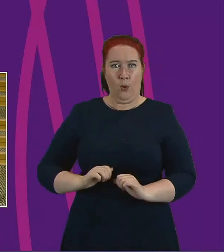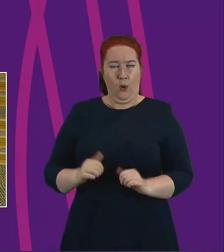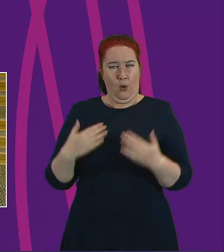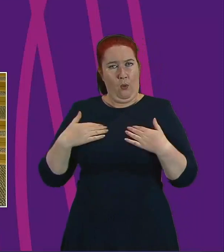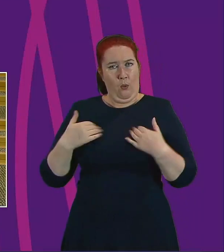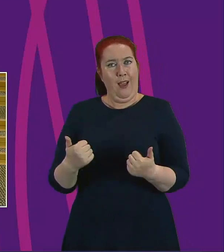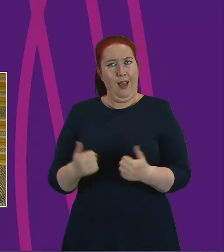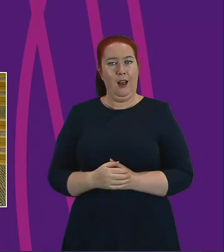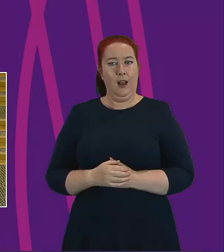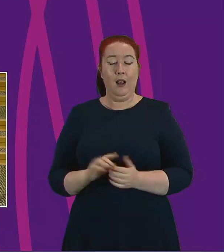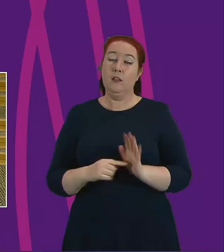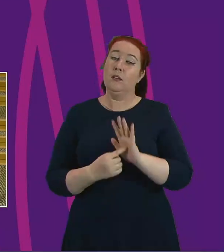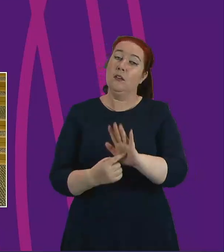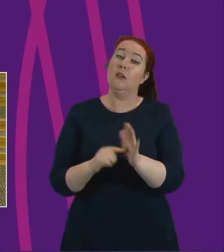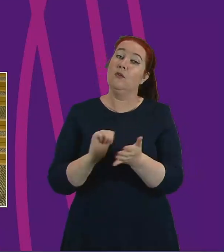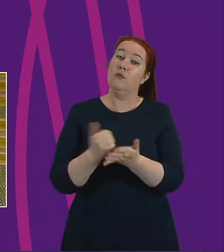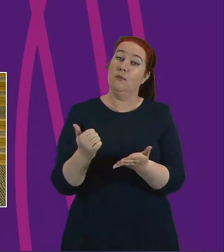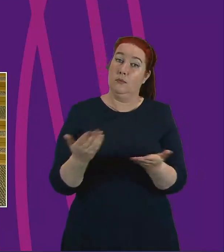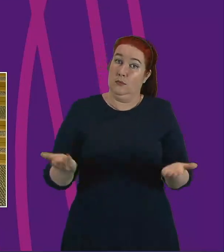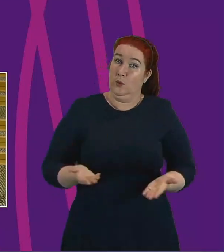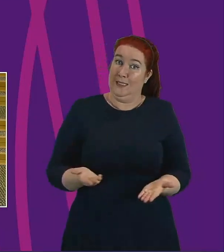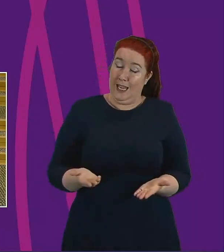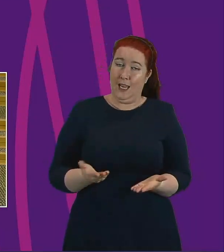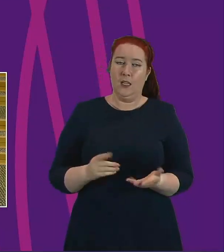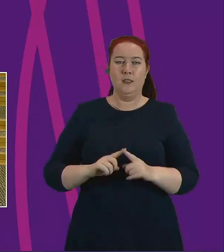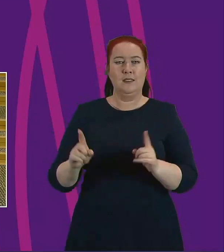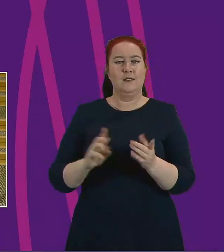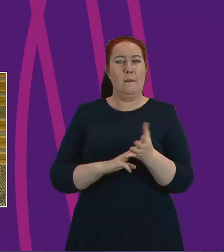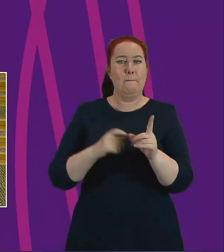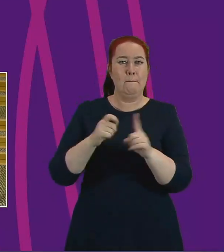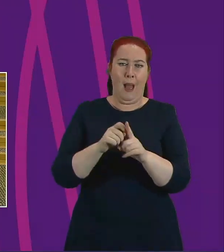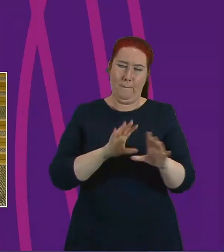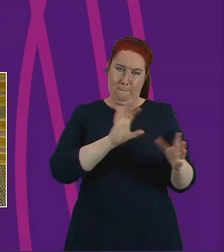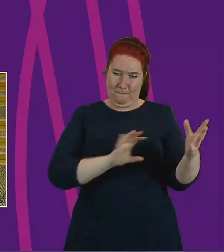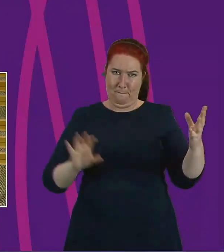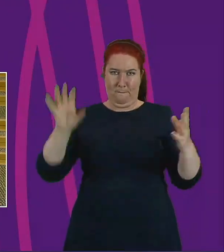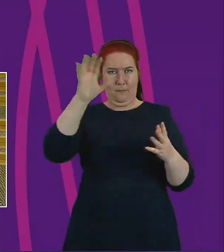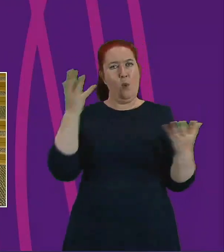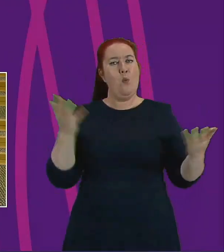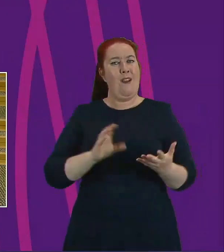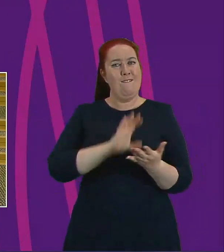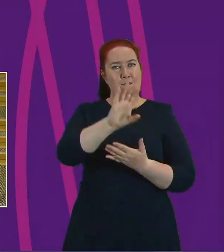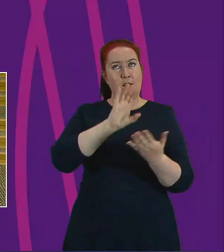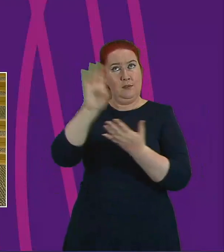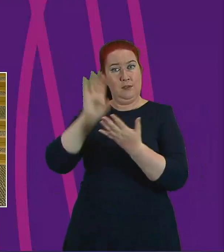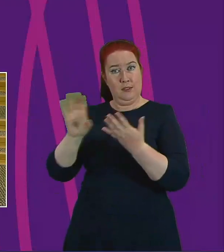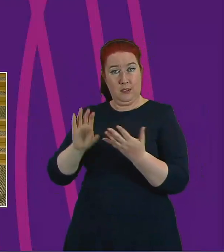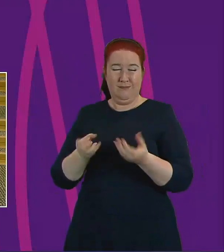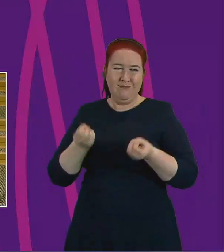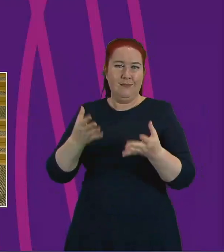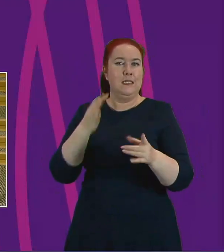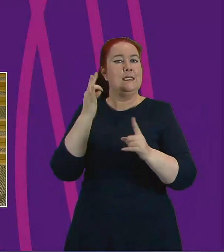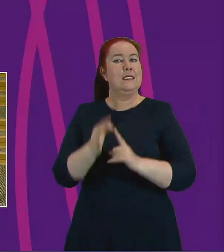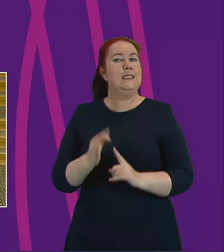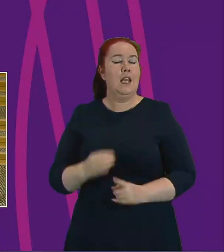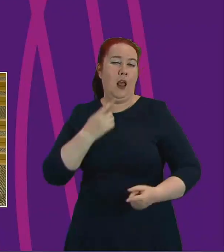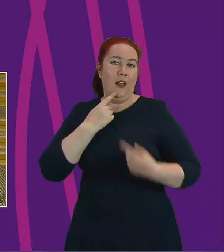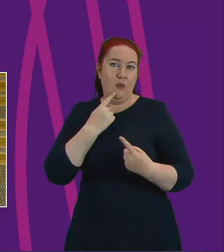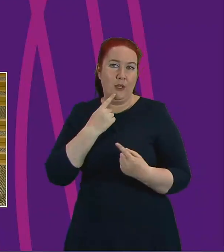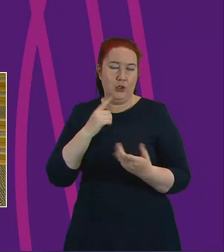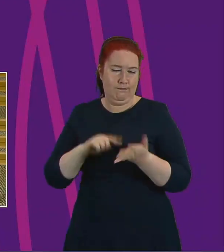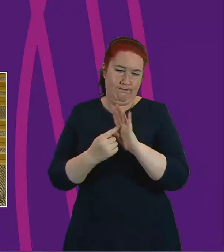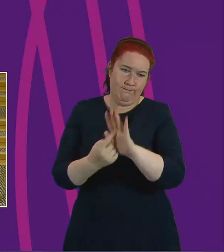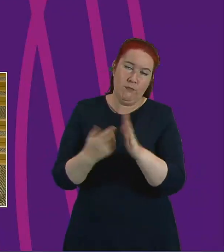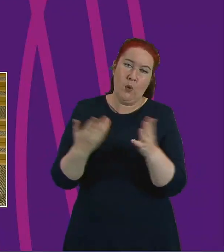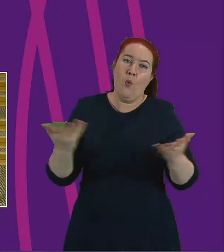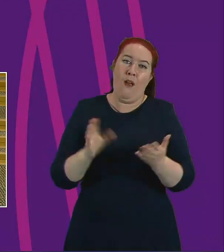reaching I have today published a series of maps setting out our investment across the country which gives the detail and information needed to illustrate